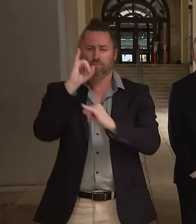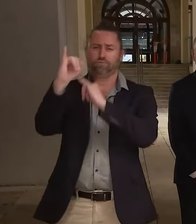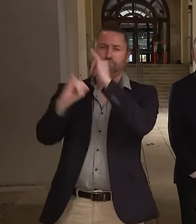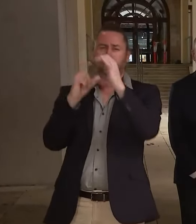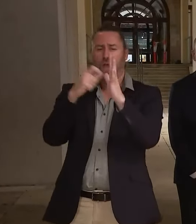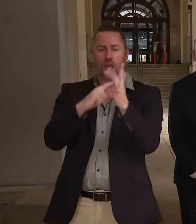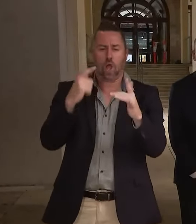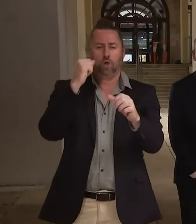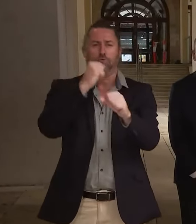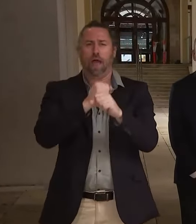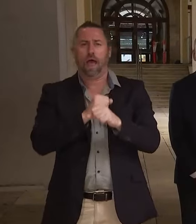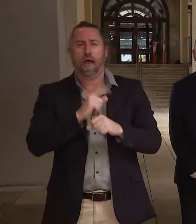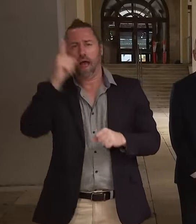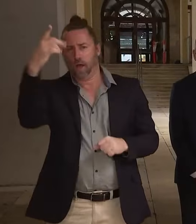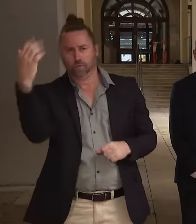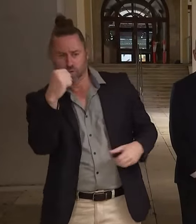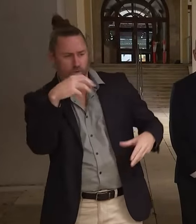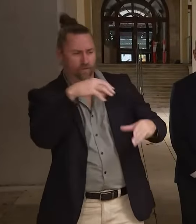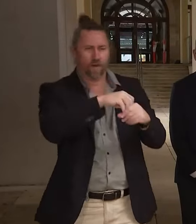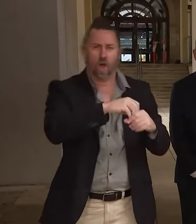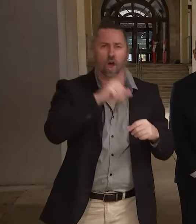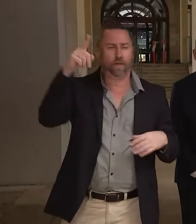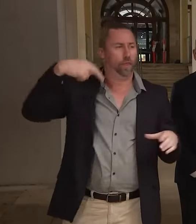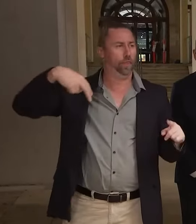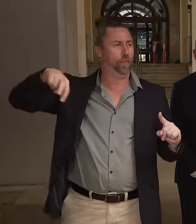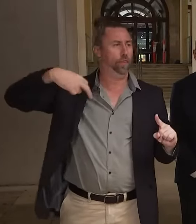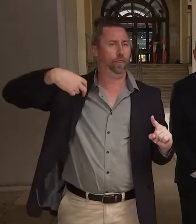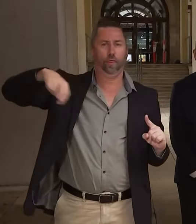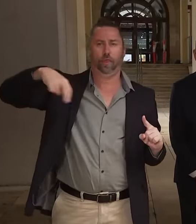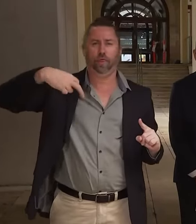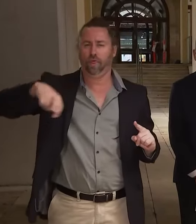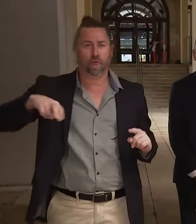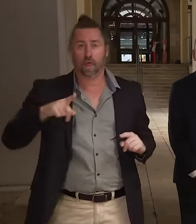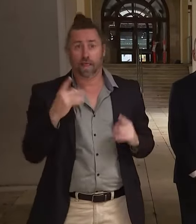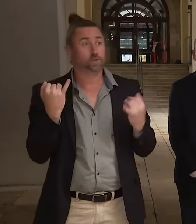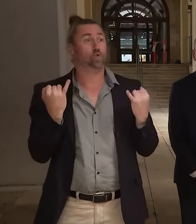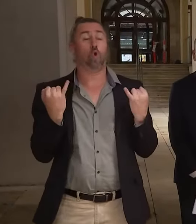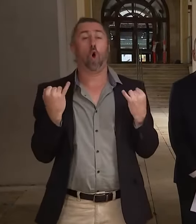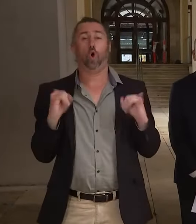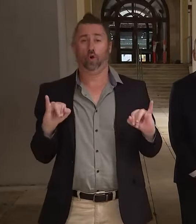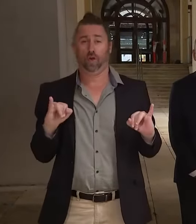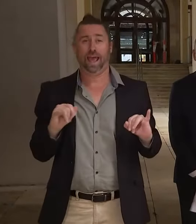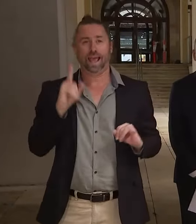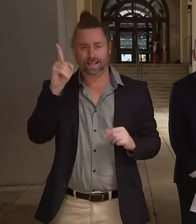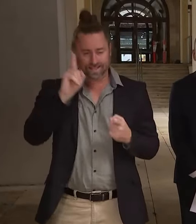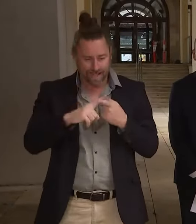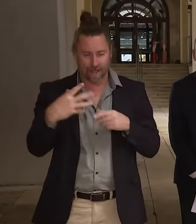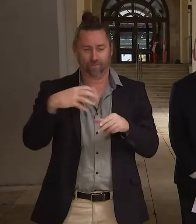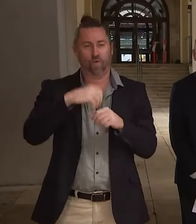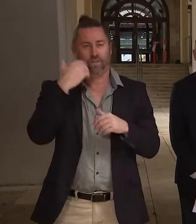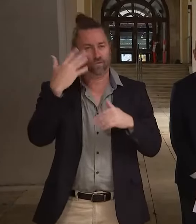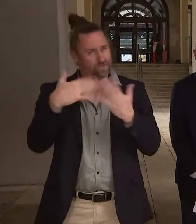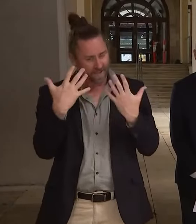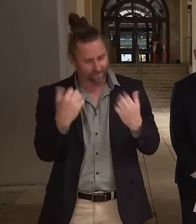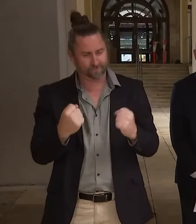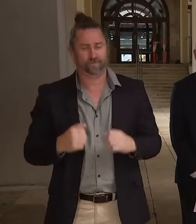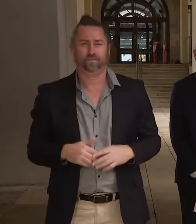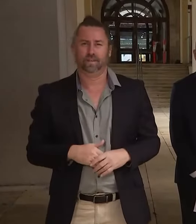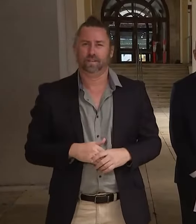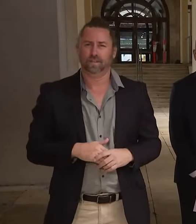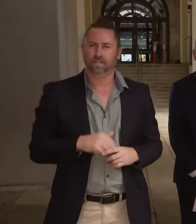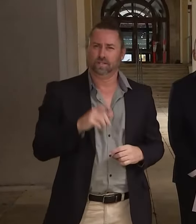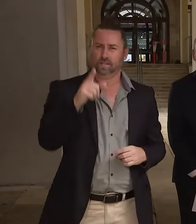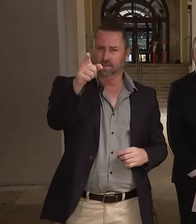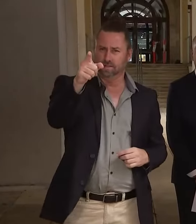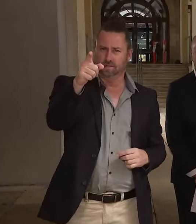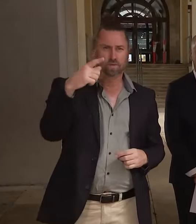missing in action and not involved, not getting any briefings, is completely inaccurate. What would prompt them